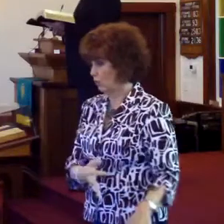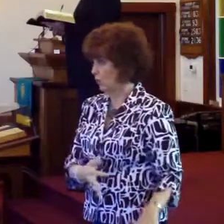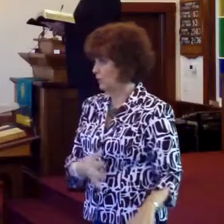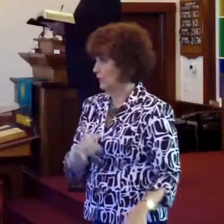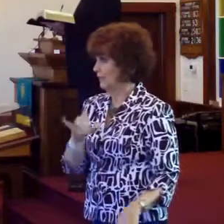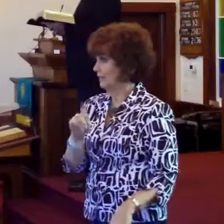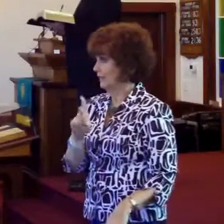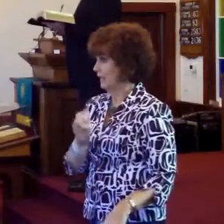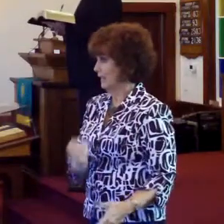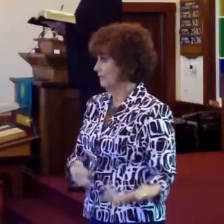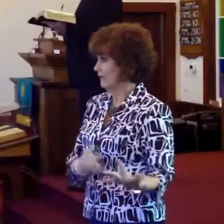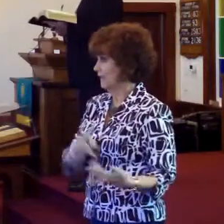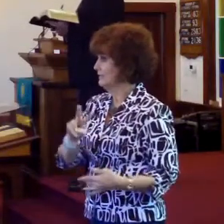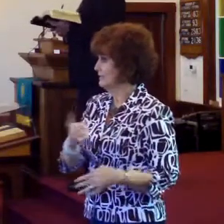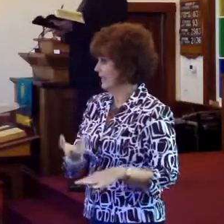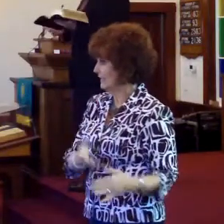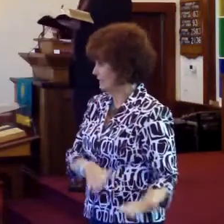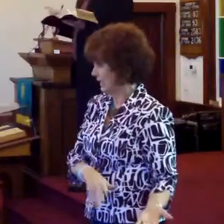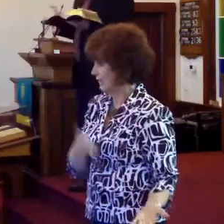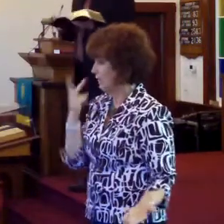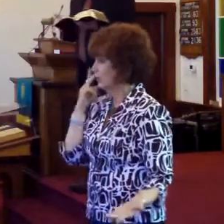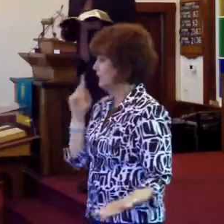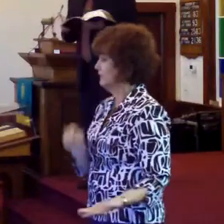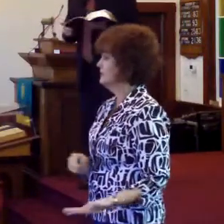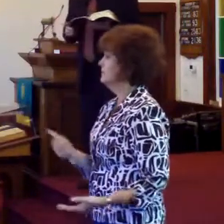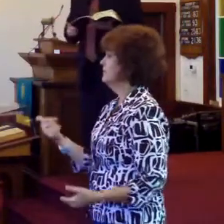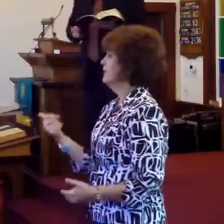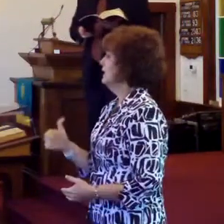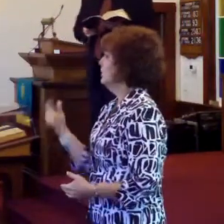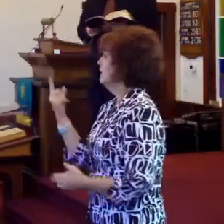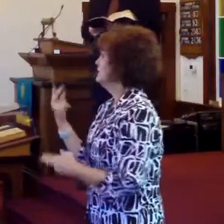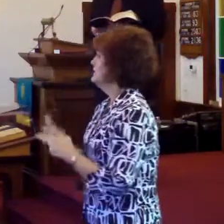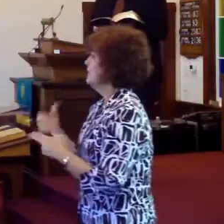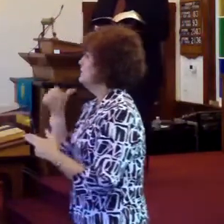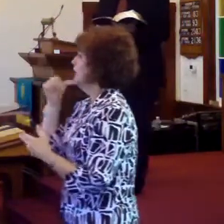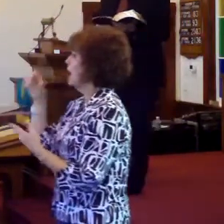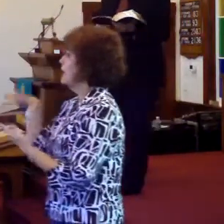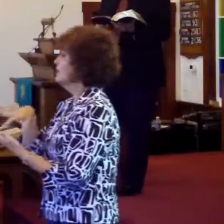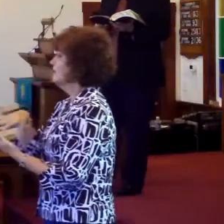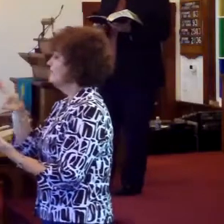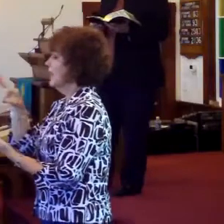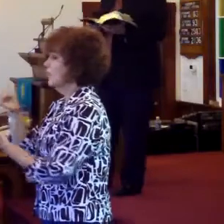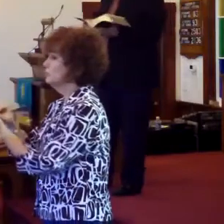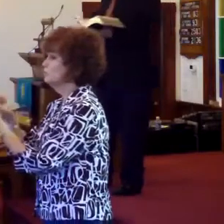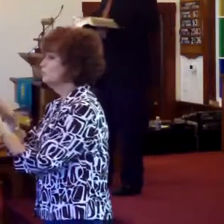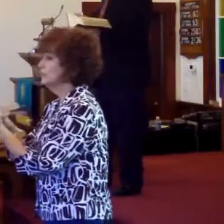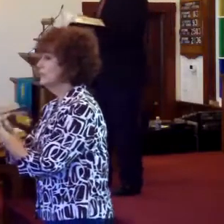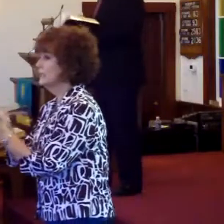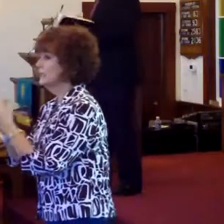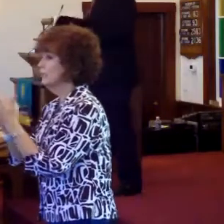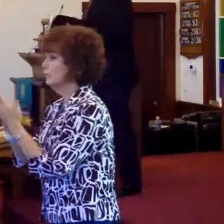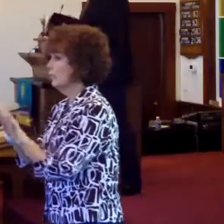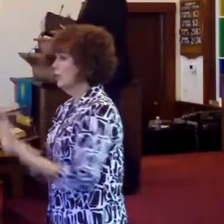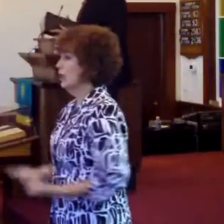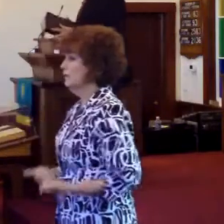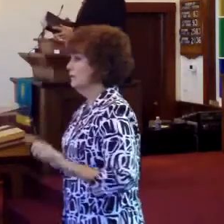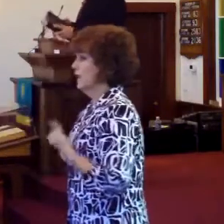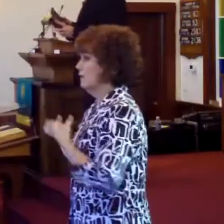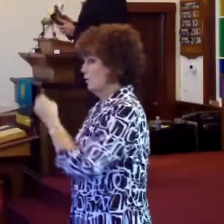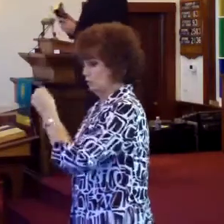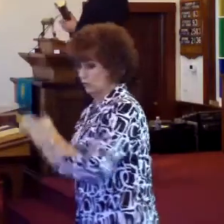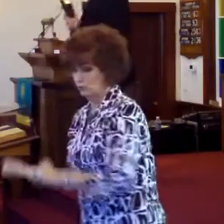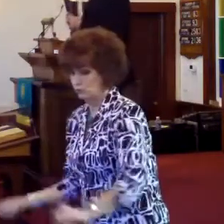fire is the second death. And look at this. Anyone's name was not found written in the book of life. He was thrown into